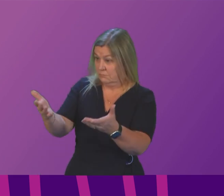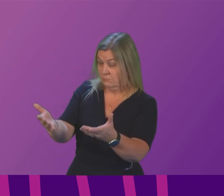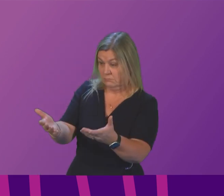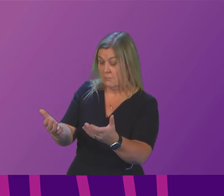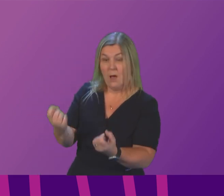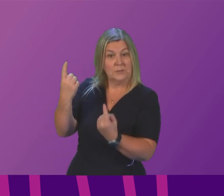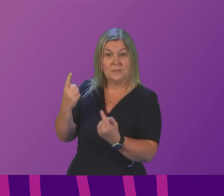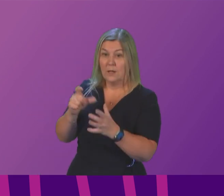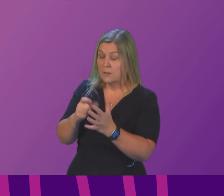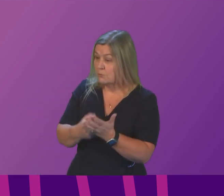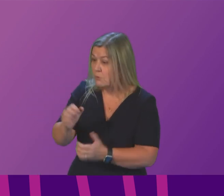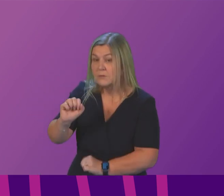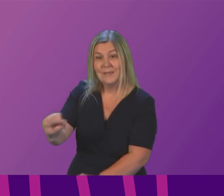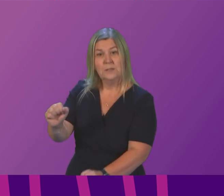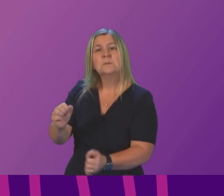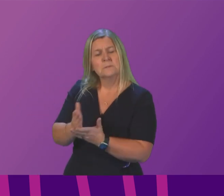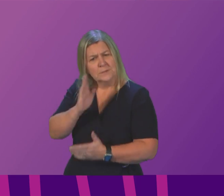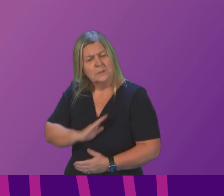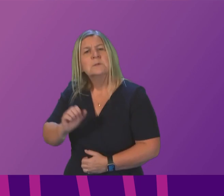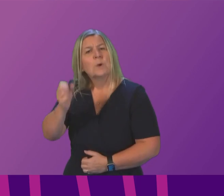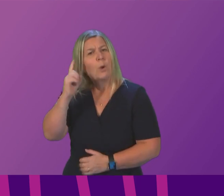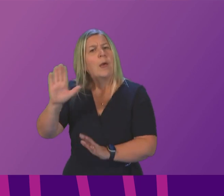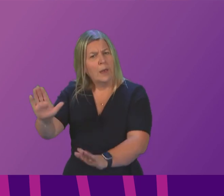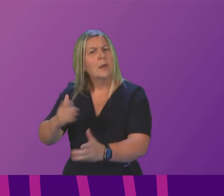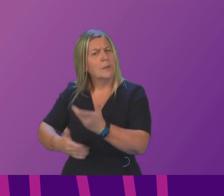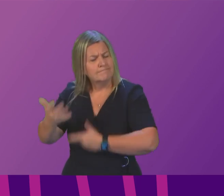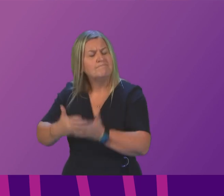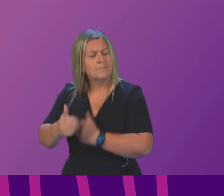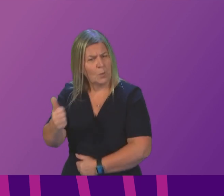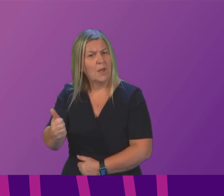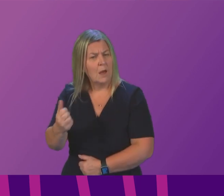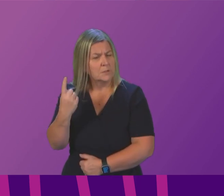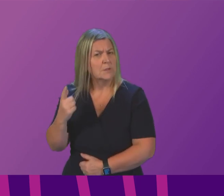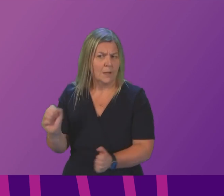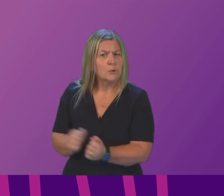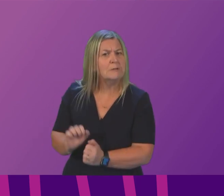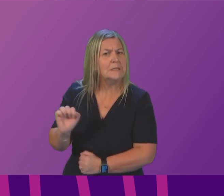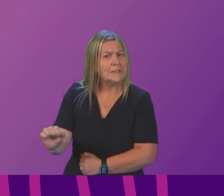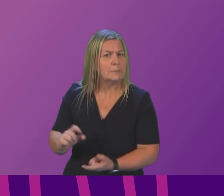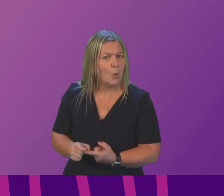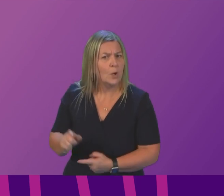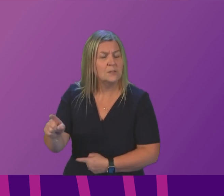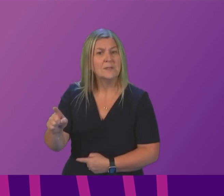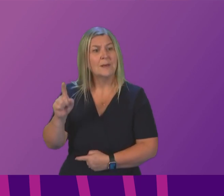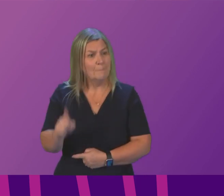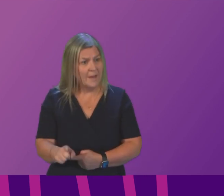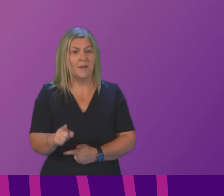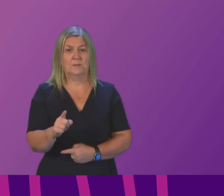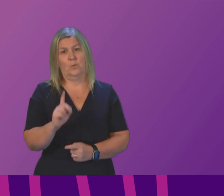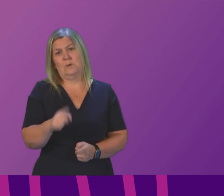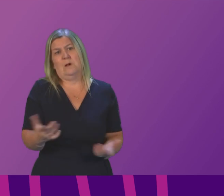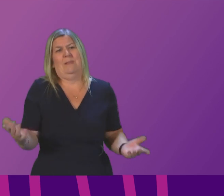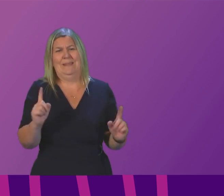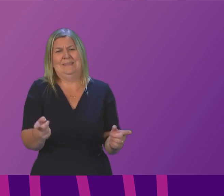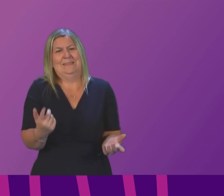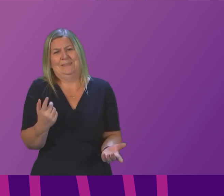on this issue without doubt or equivocation but it is too easy for all of us across the chamber to oversimplify some